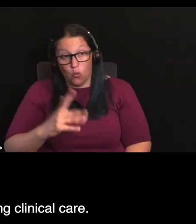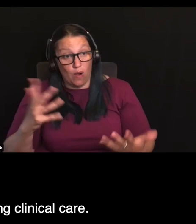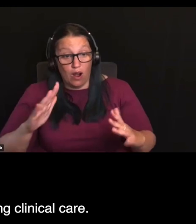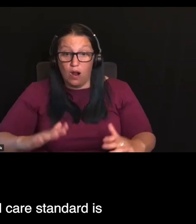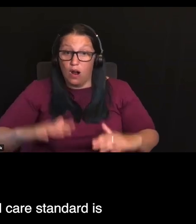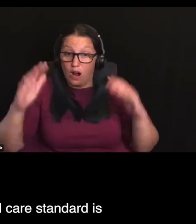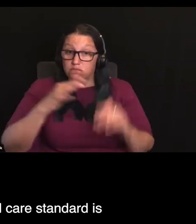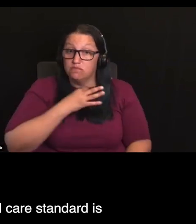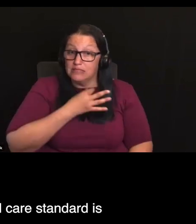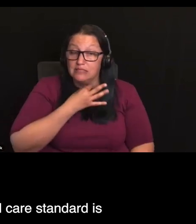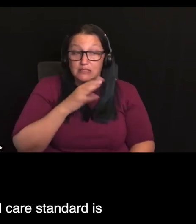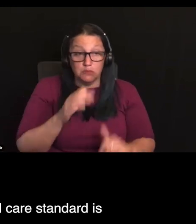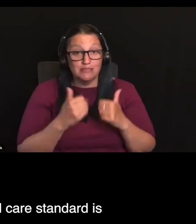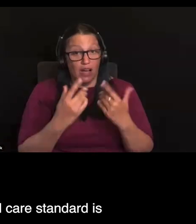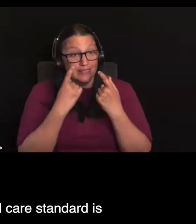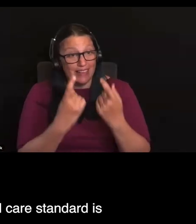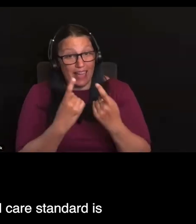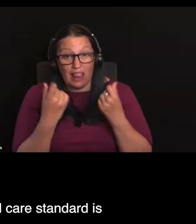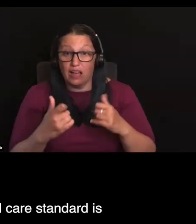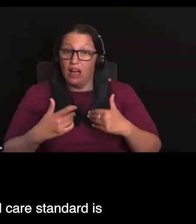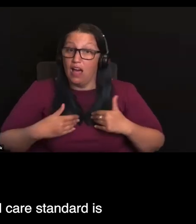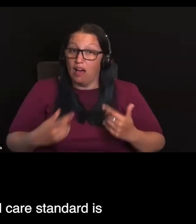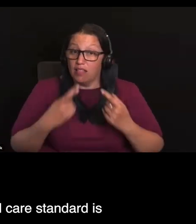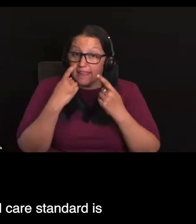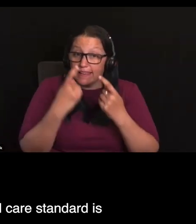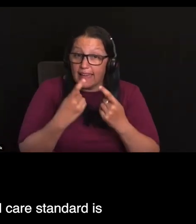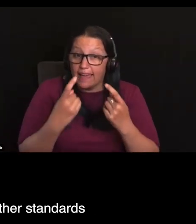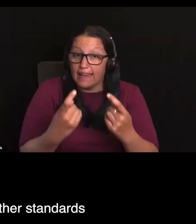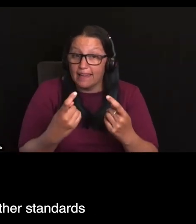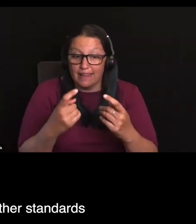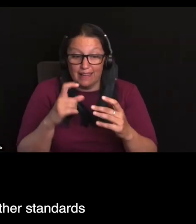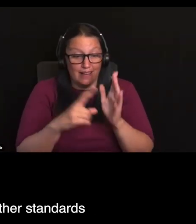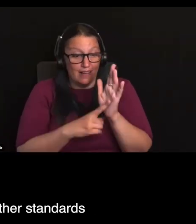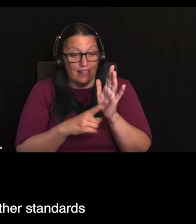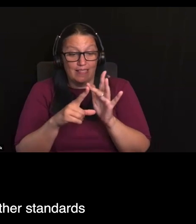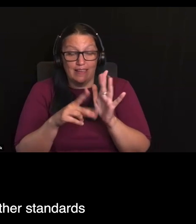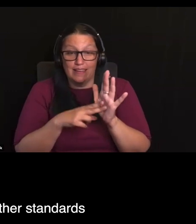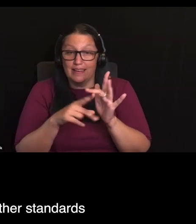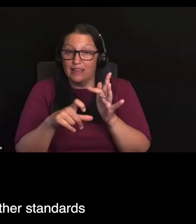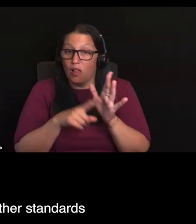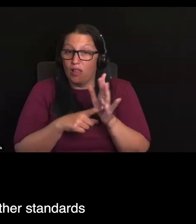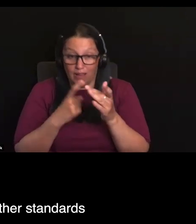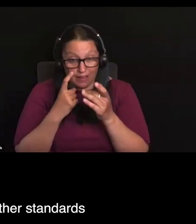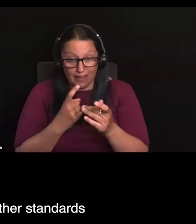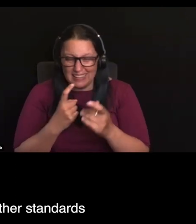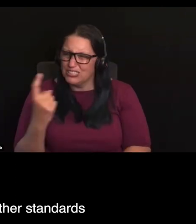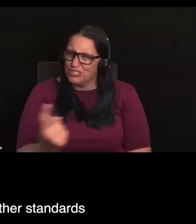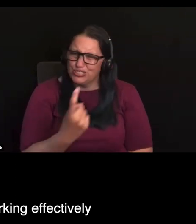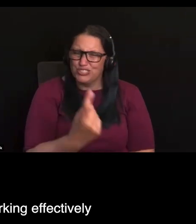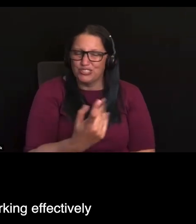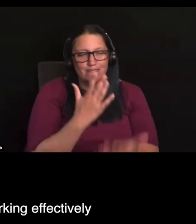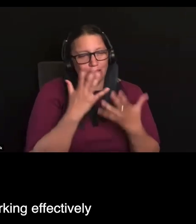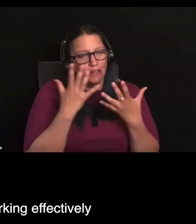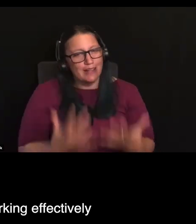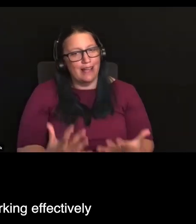clinical care. So for us implementing the clinical care standard is entirely reliant on each of the other standards